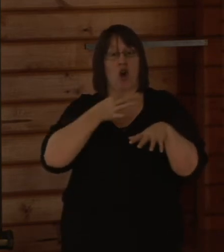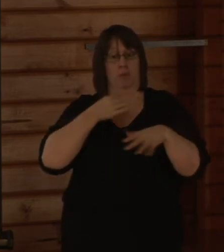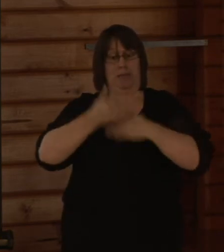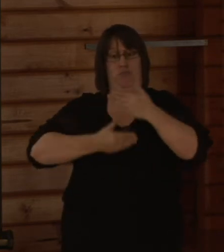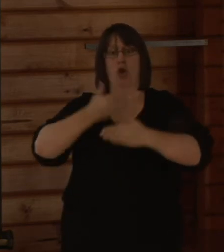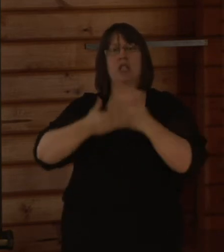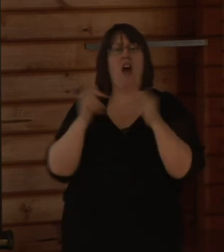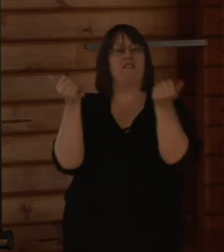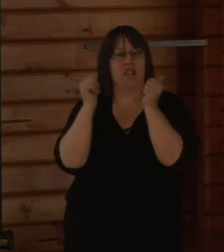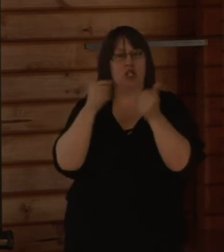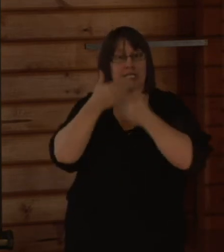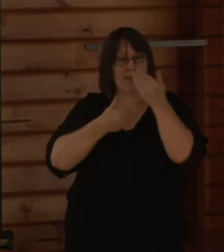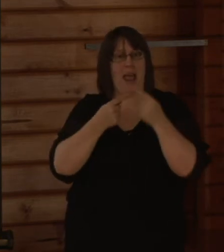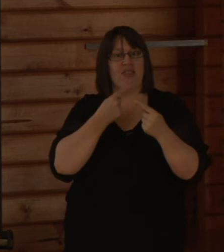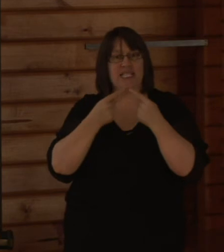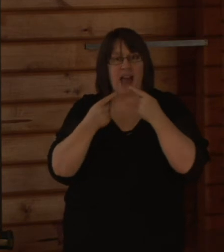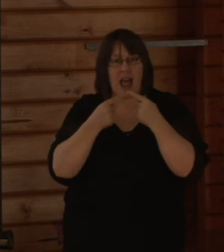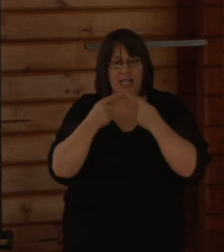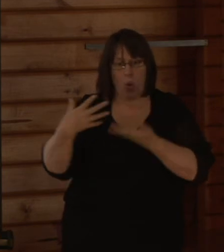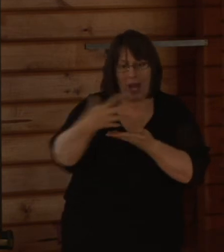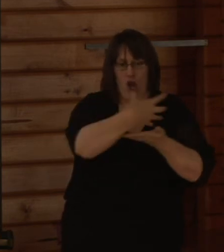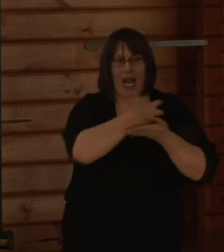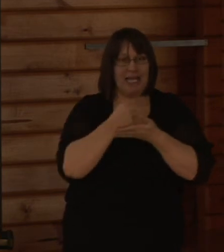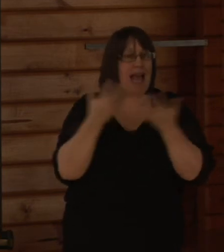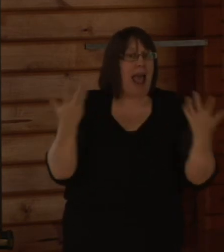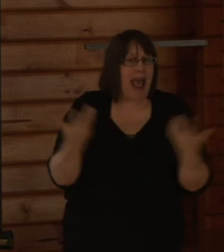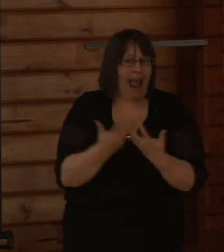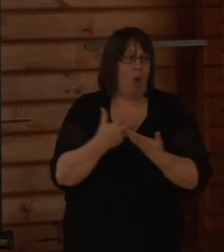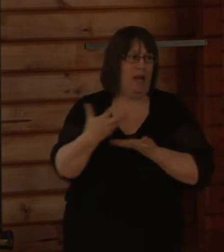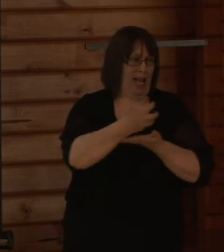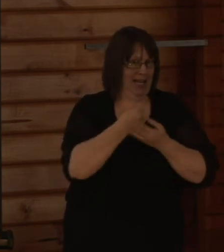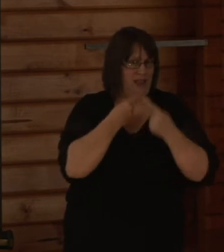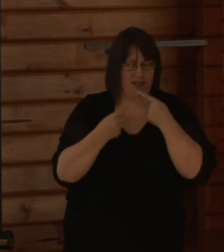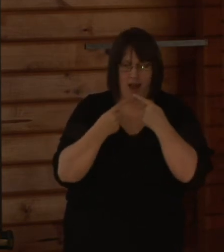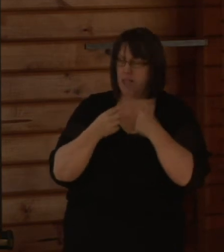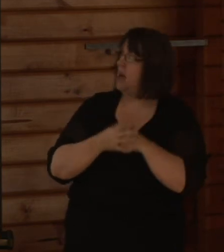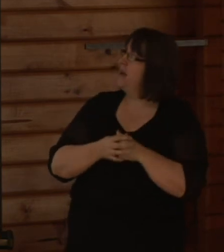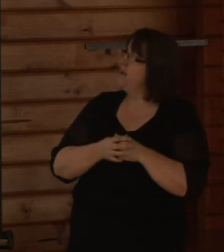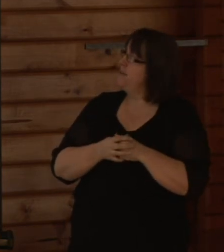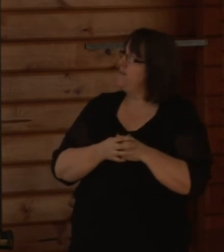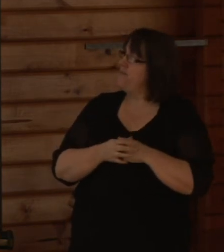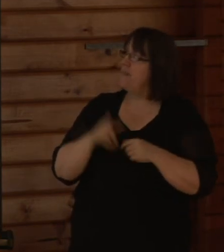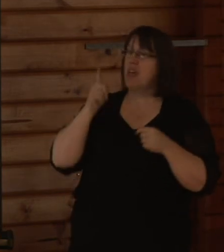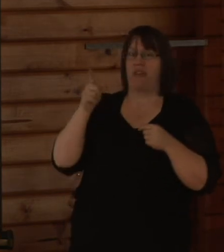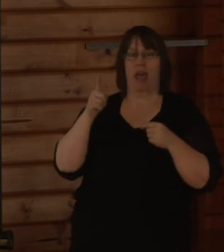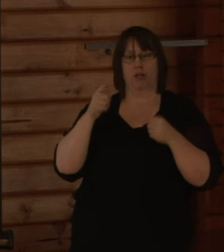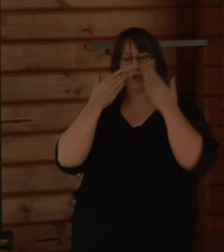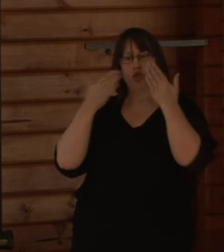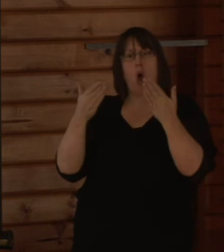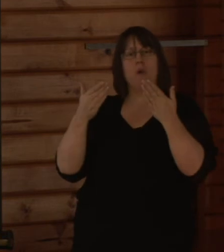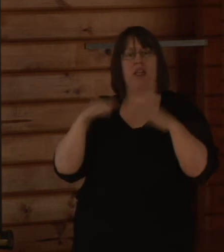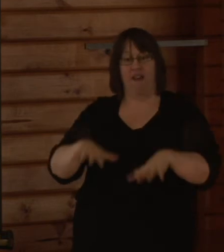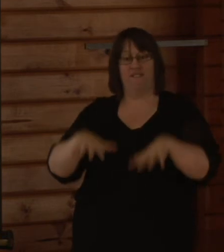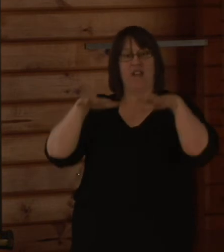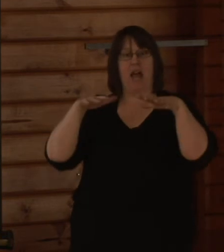the data and the data sources. These are used to drive the flood models to determine